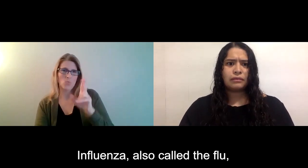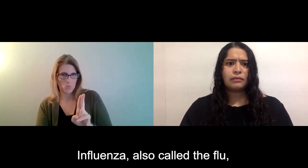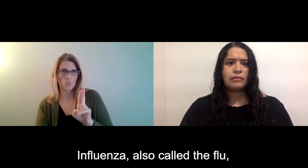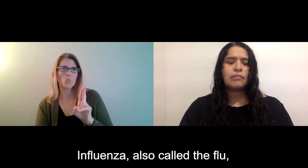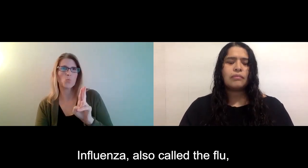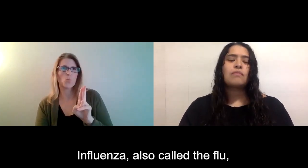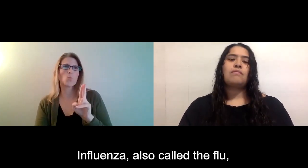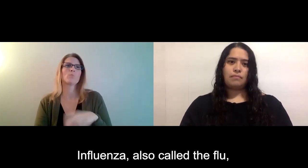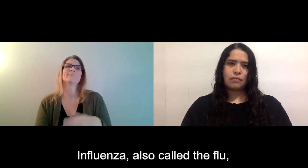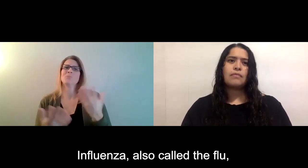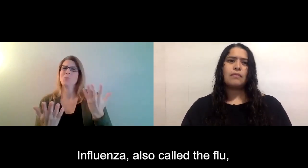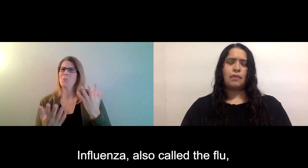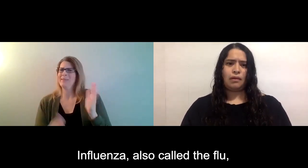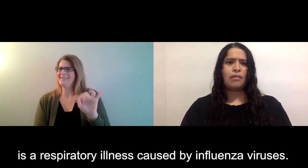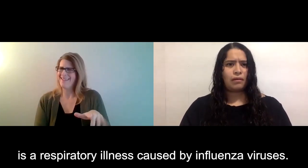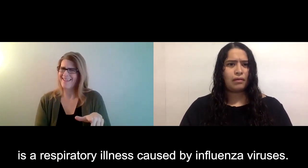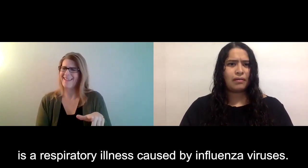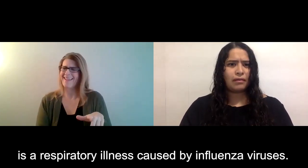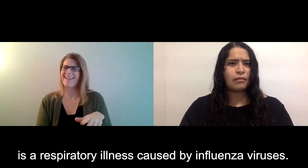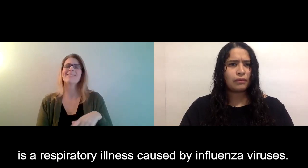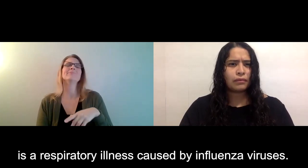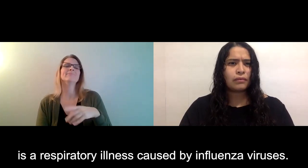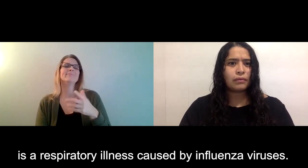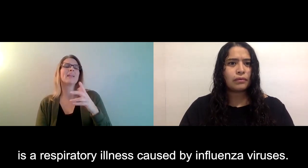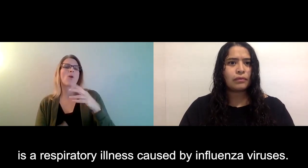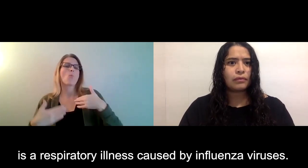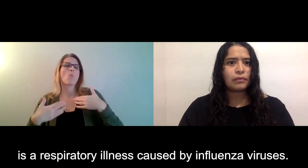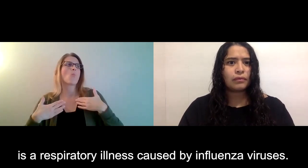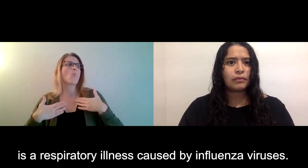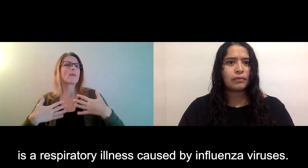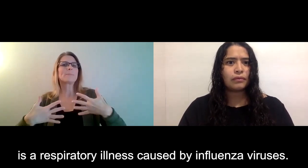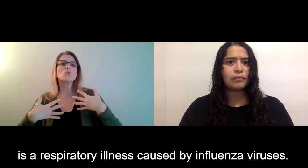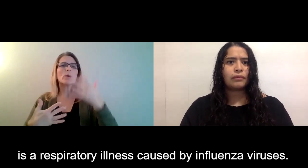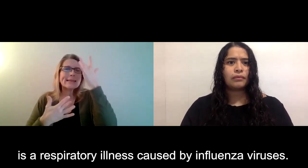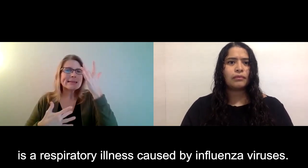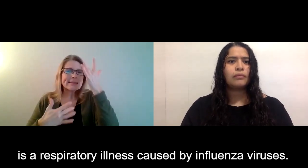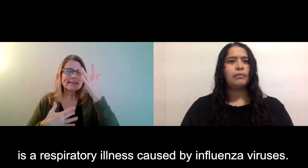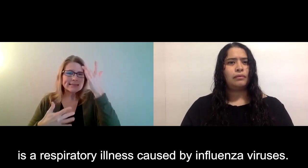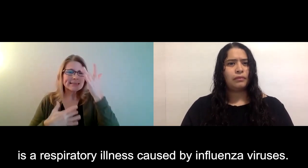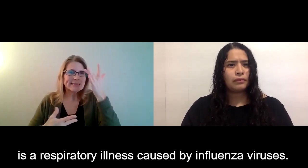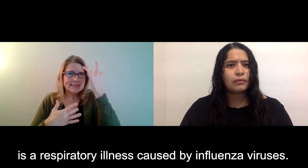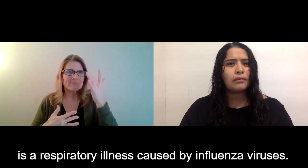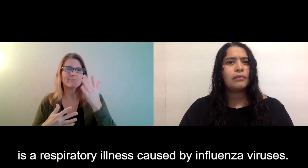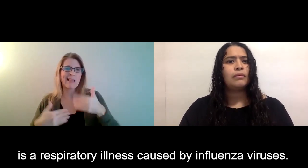Influenza, also called the flu, is a respiratory illness caused by influenza